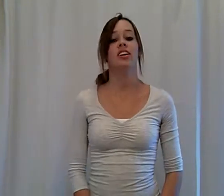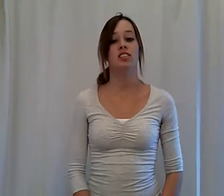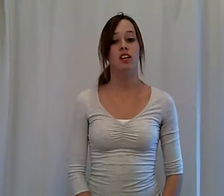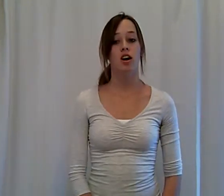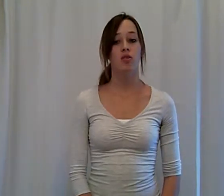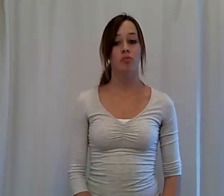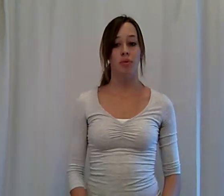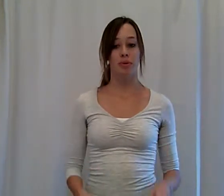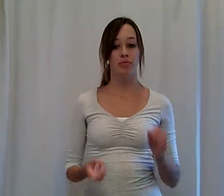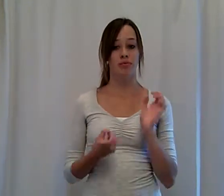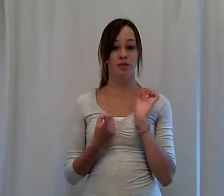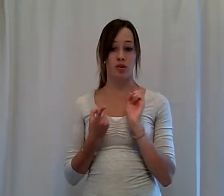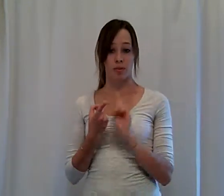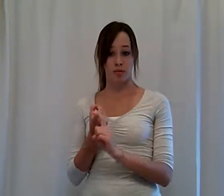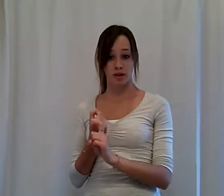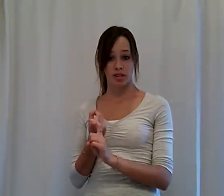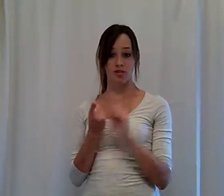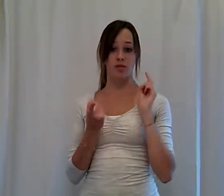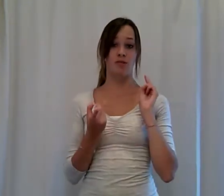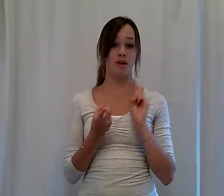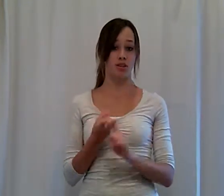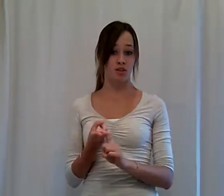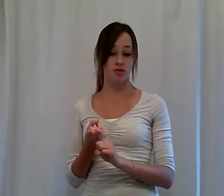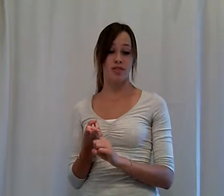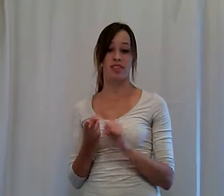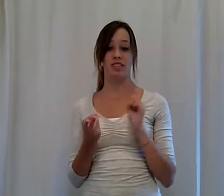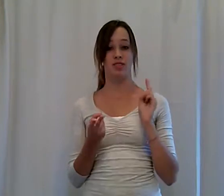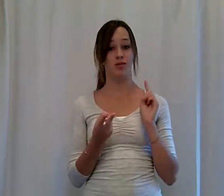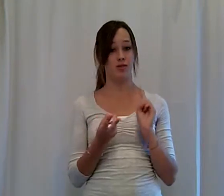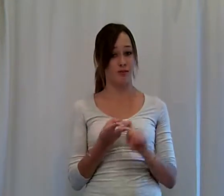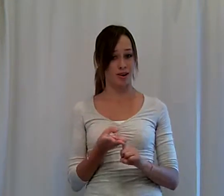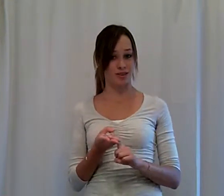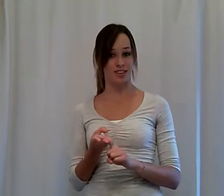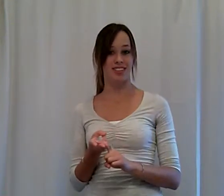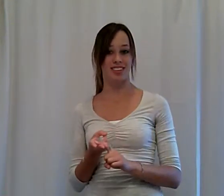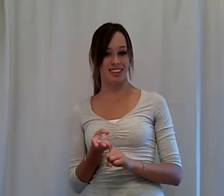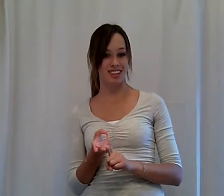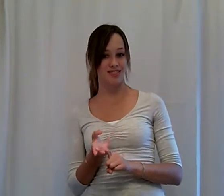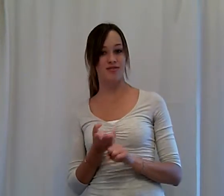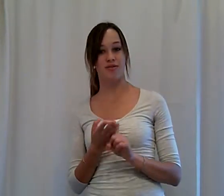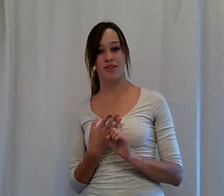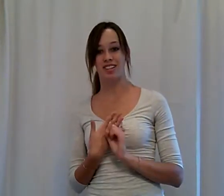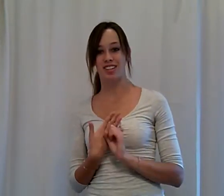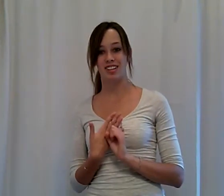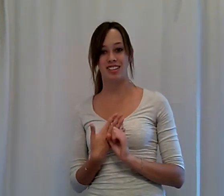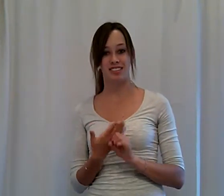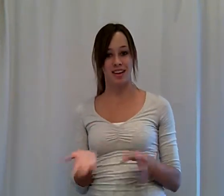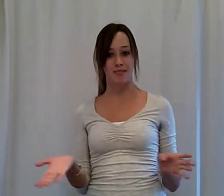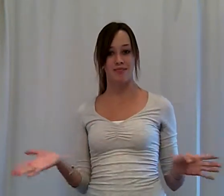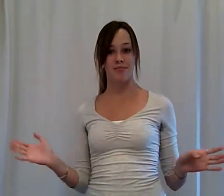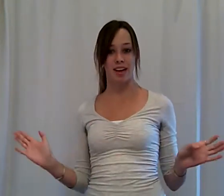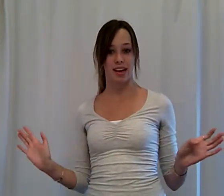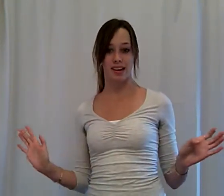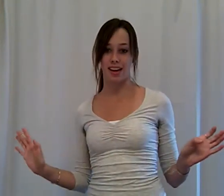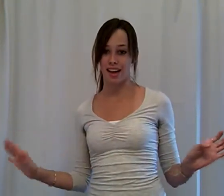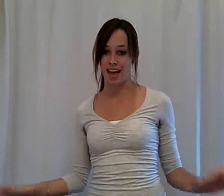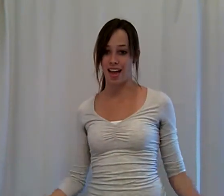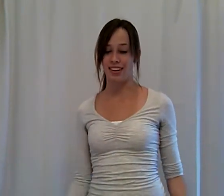So remember, tutorial part one, tutorial part two, and then this is tutorial part three. So thank you for watching them and